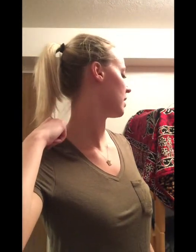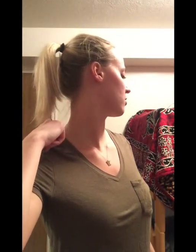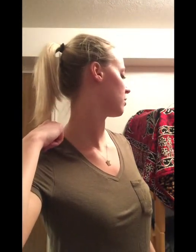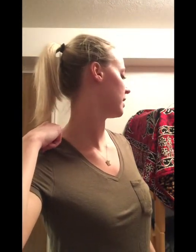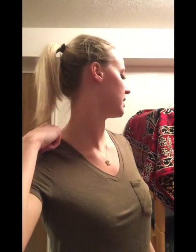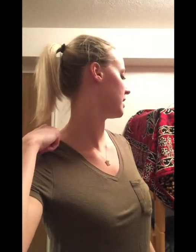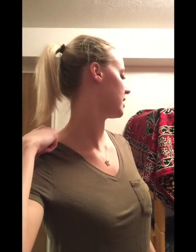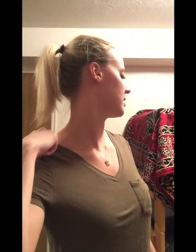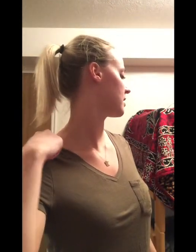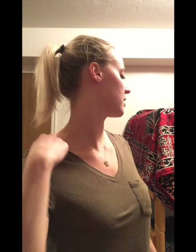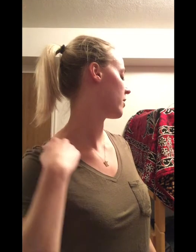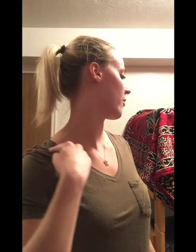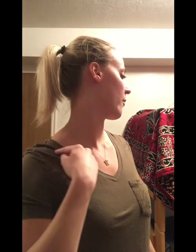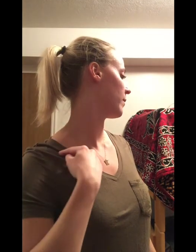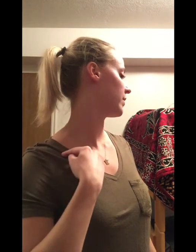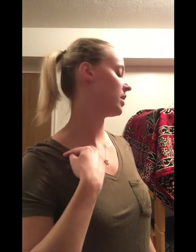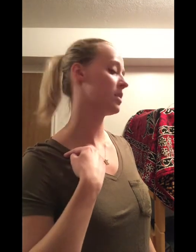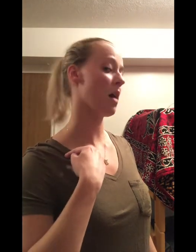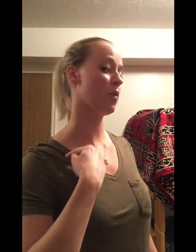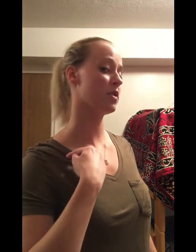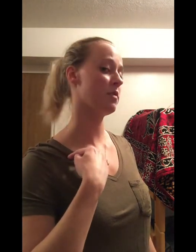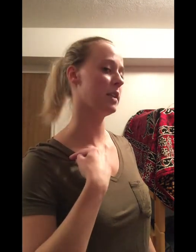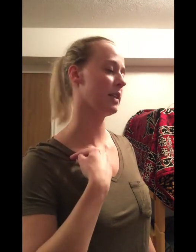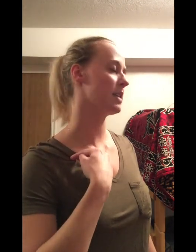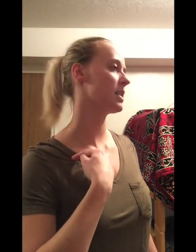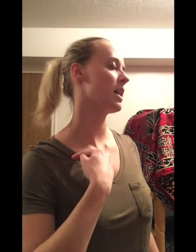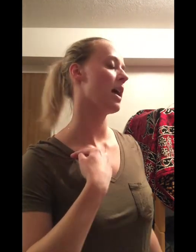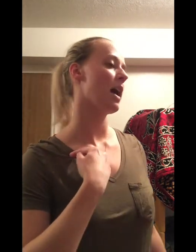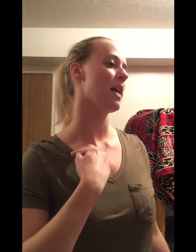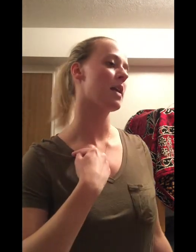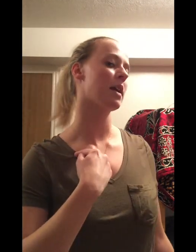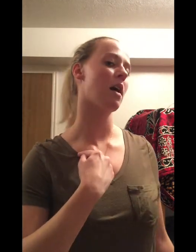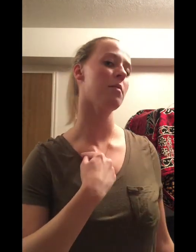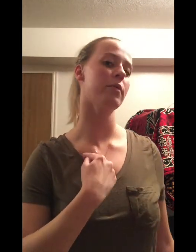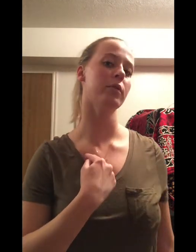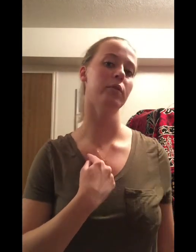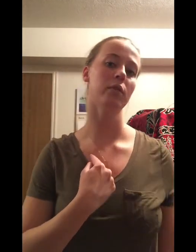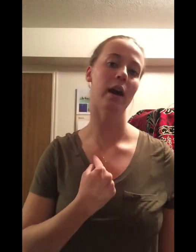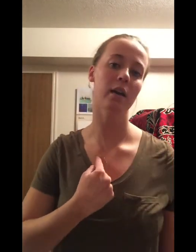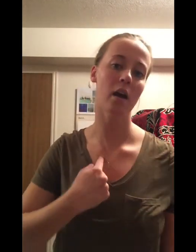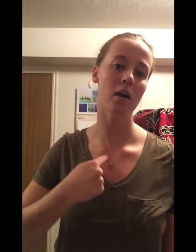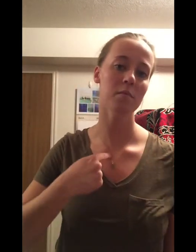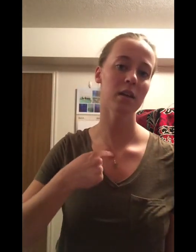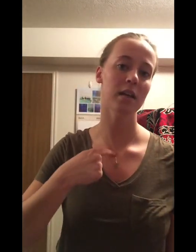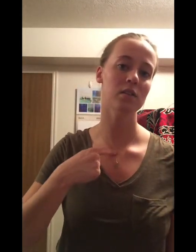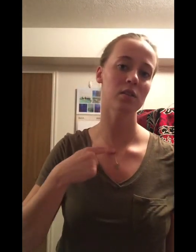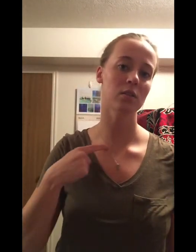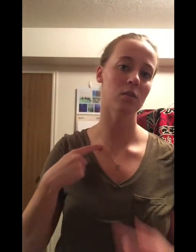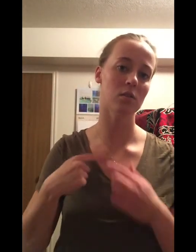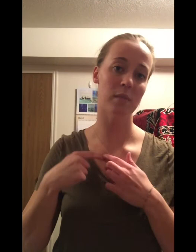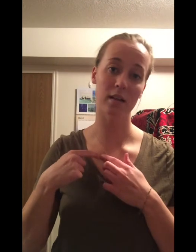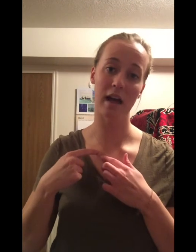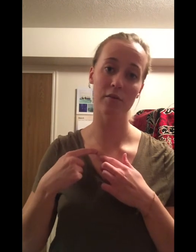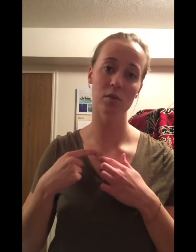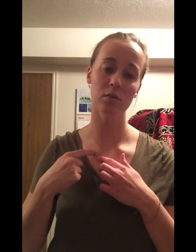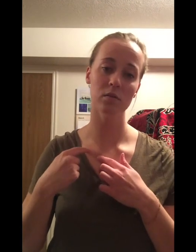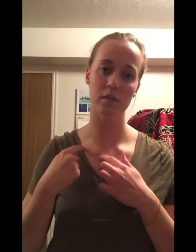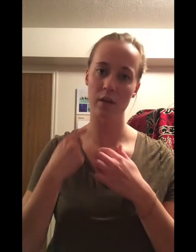my trapezius, the top portion of it at least, and then I come through, I come and I circle my clavicle, so again